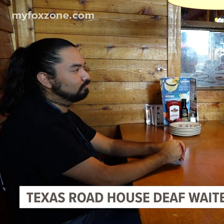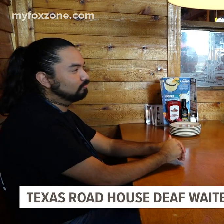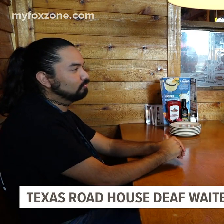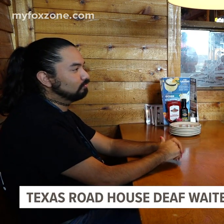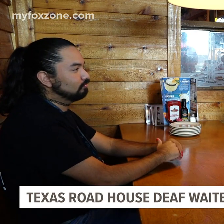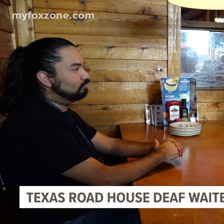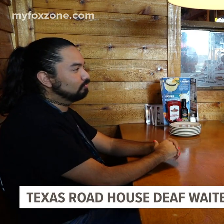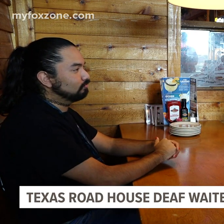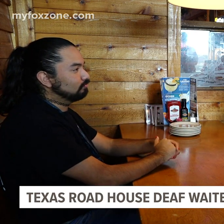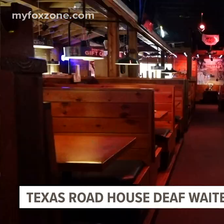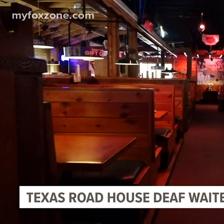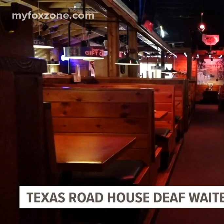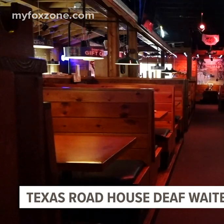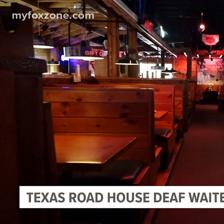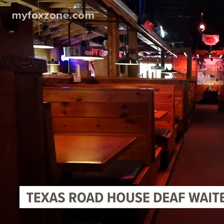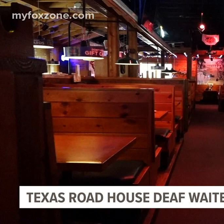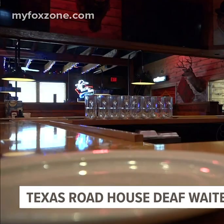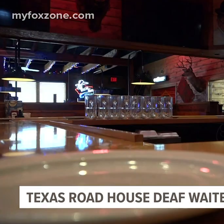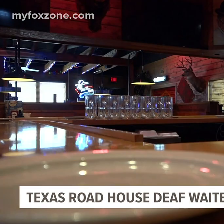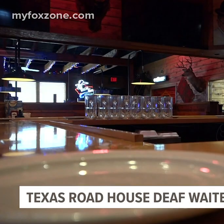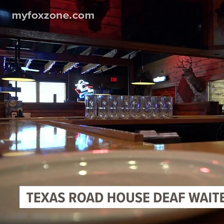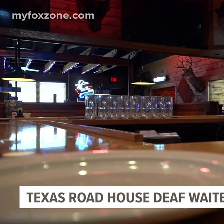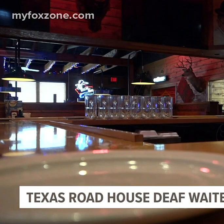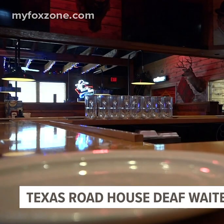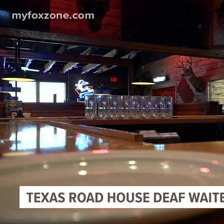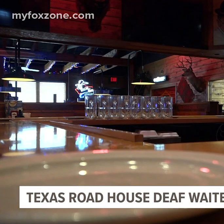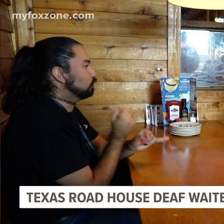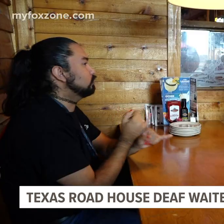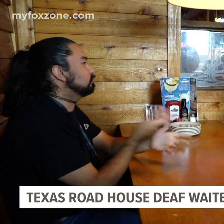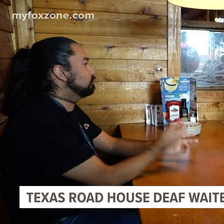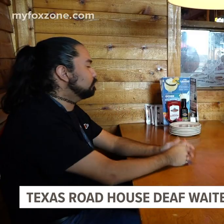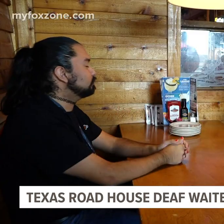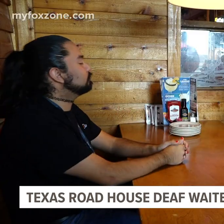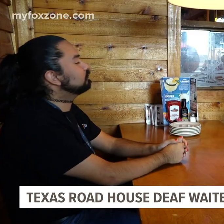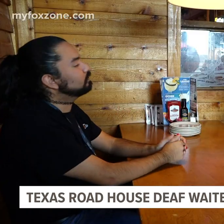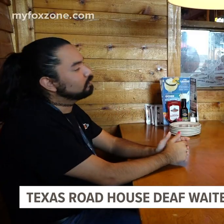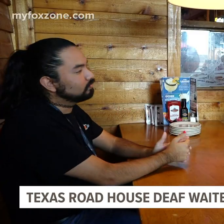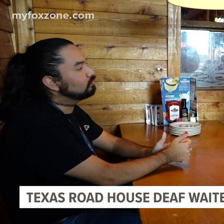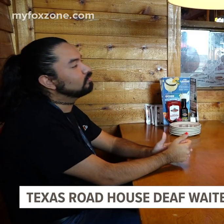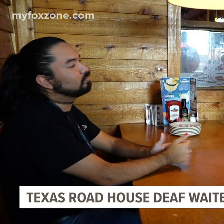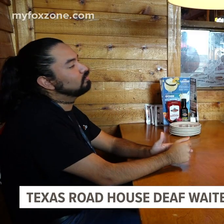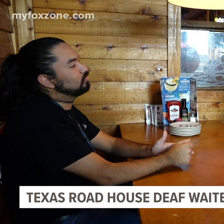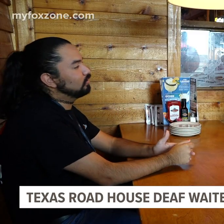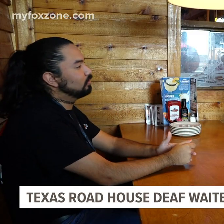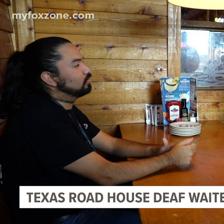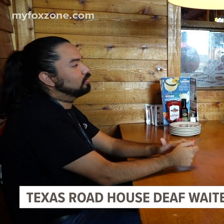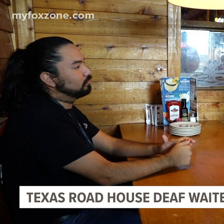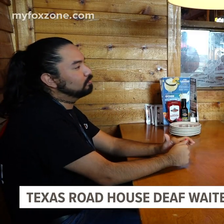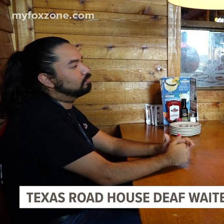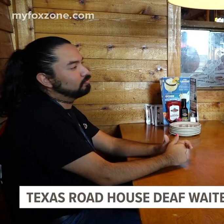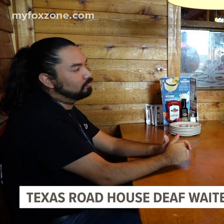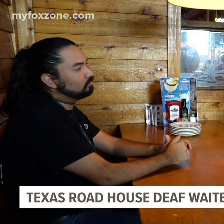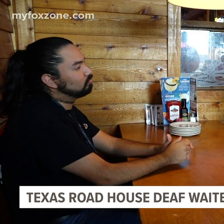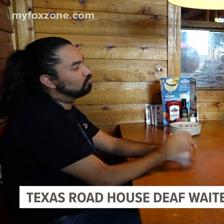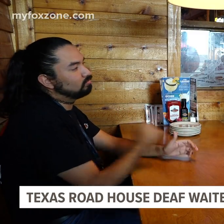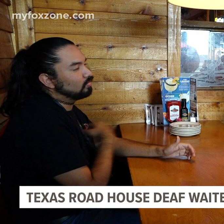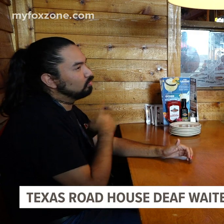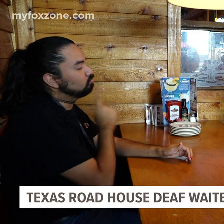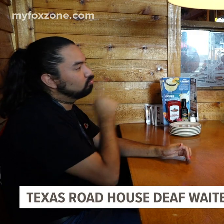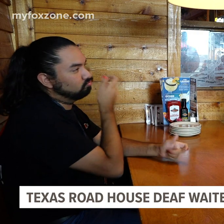that they can do it too. As for what's next in the future for Mario? A long-term goal is I would like to become a superintendent